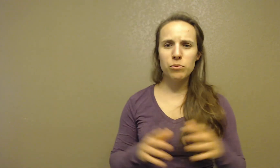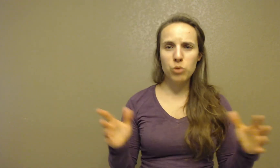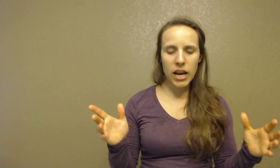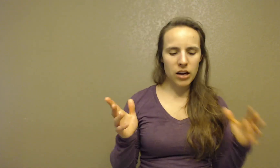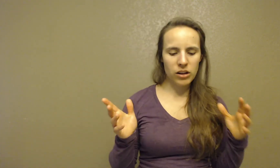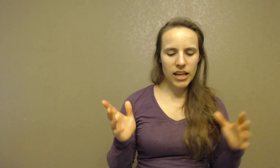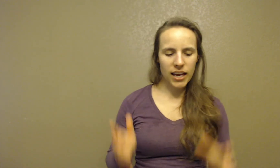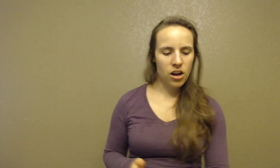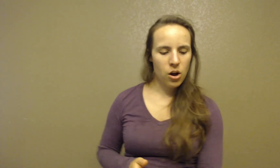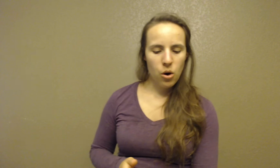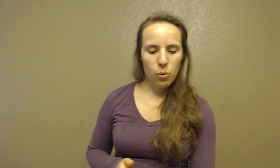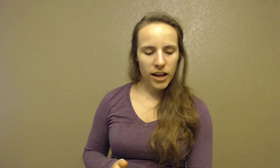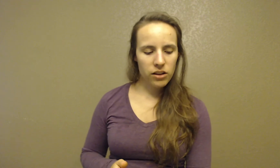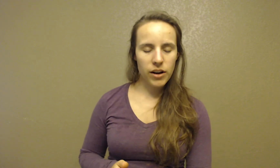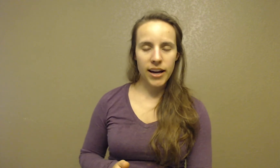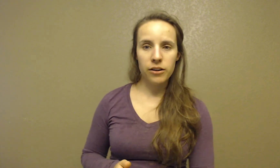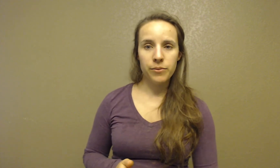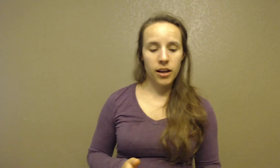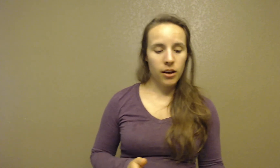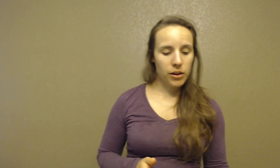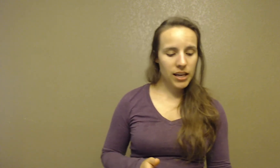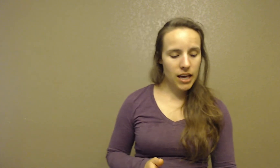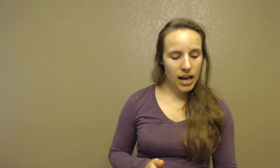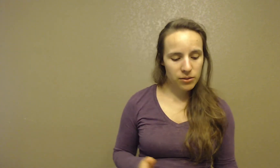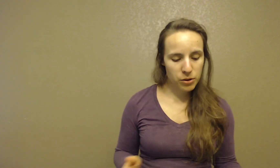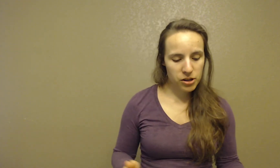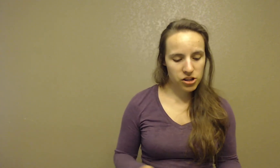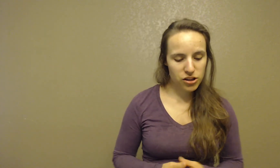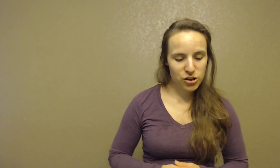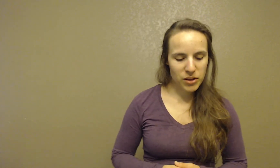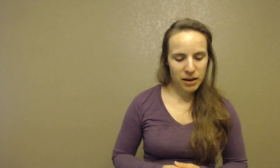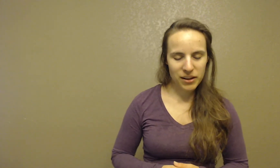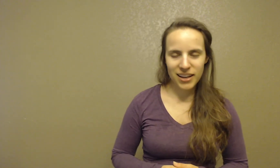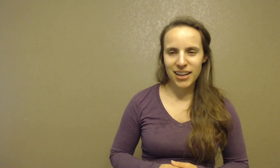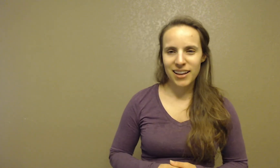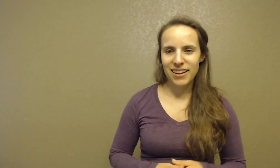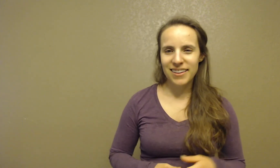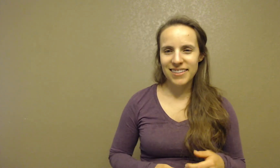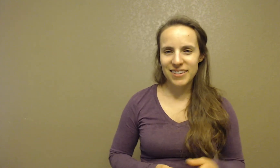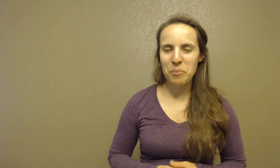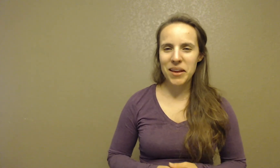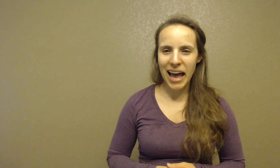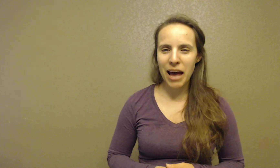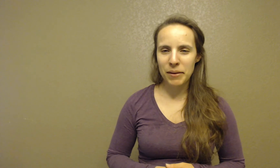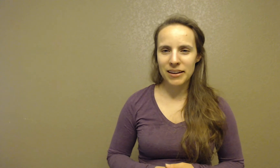spreading like wildfire. Well, he got his permission to do that, but something happened